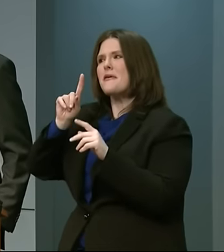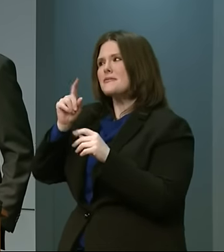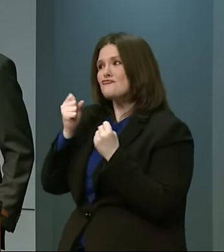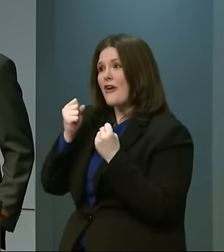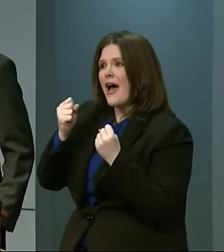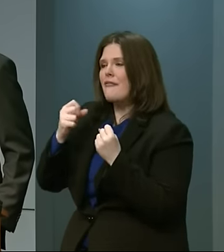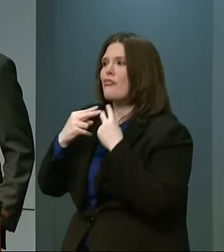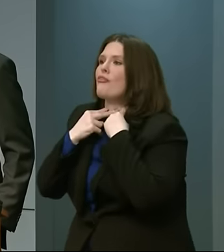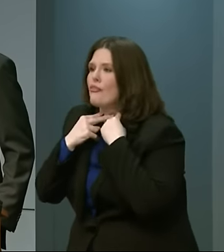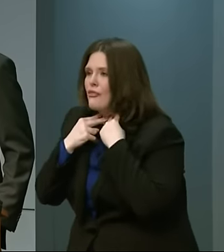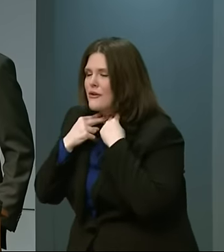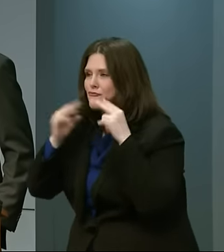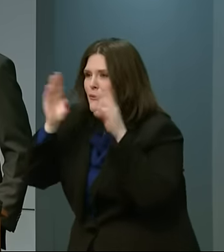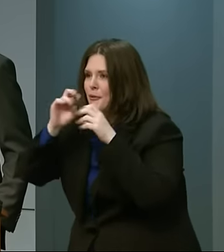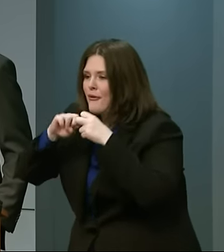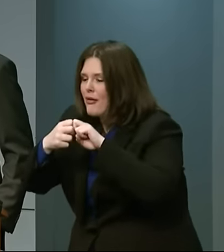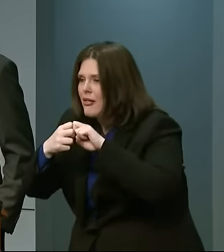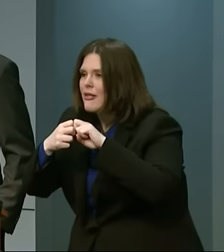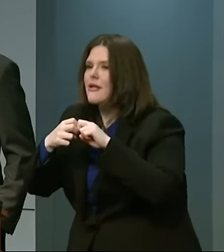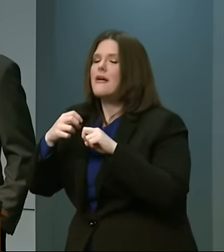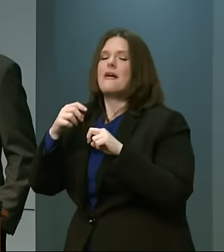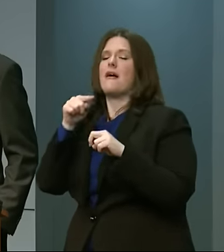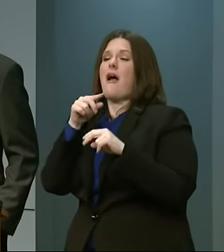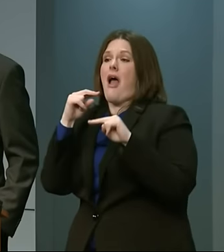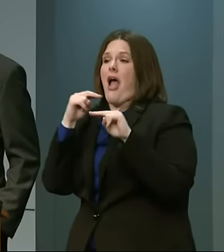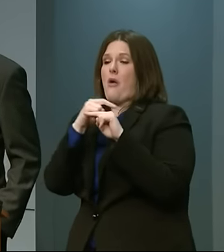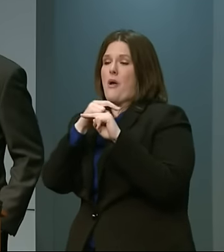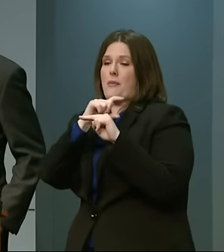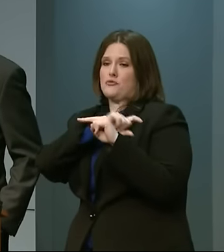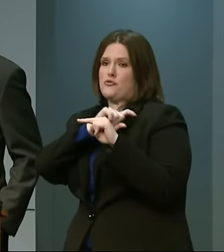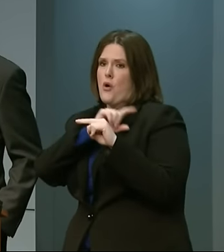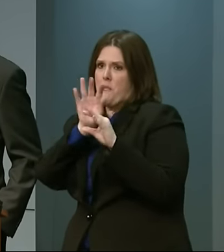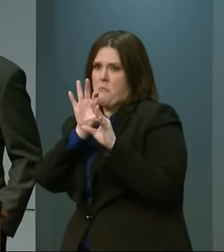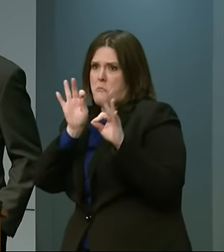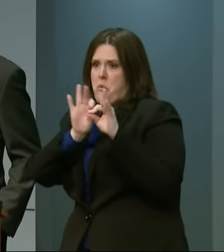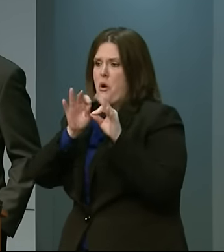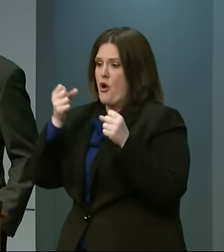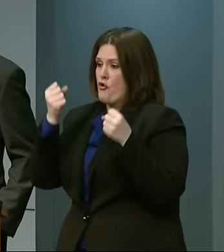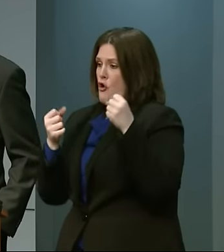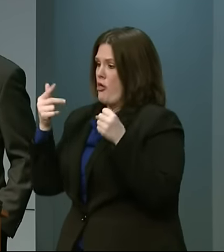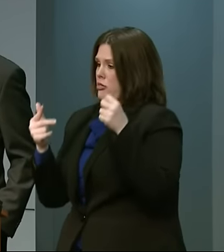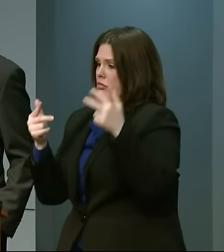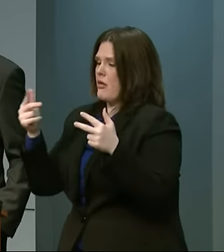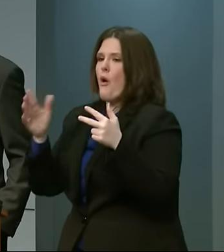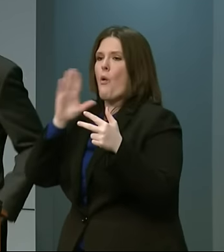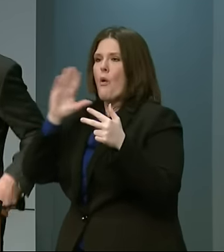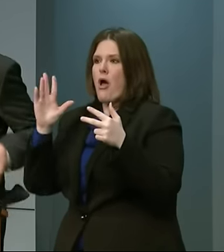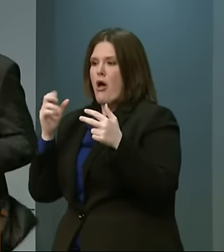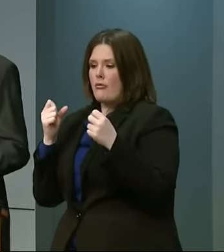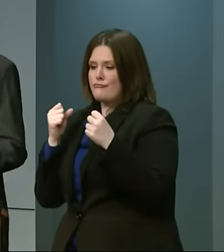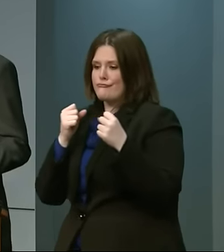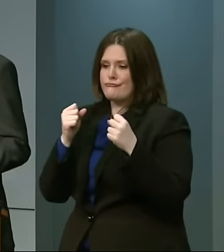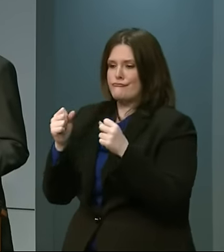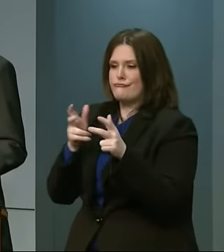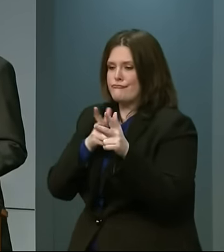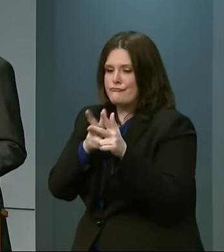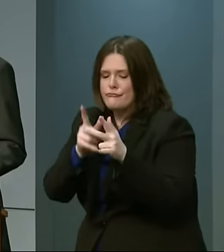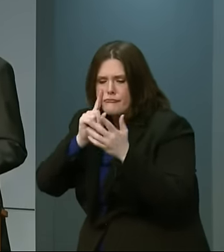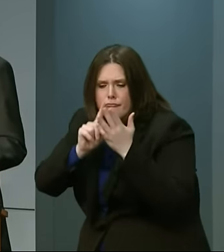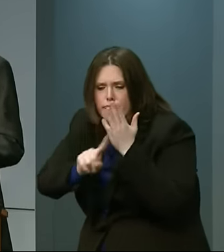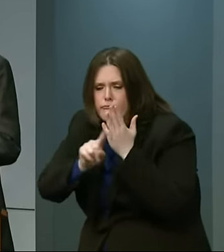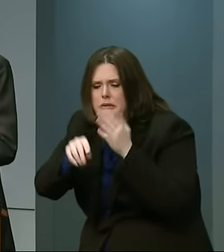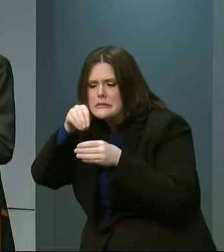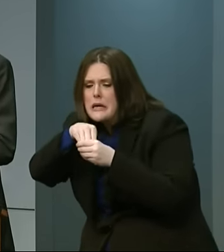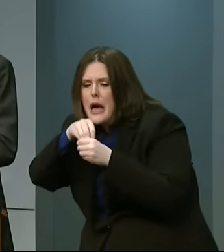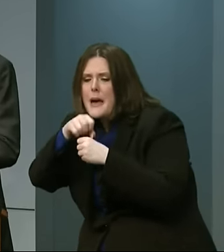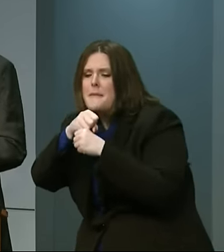The Highway Patrol has been ordered to inspect every abandoned vehicle to make sure that no one